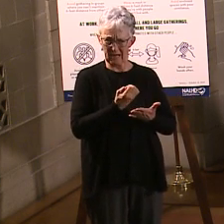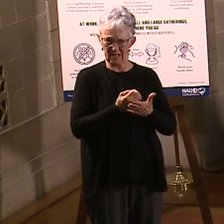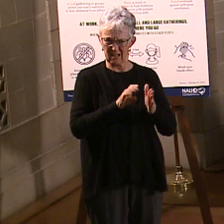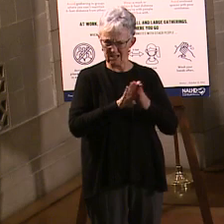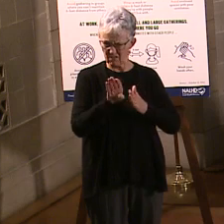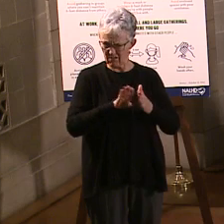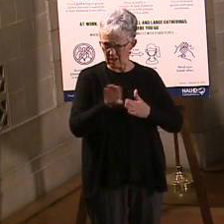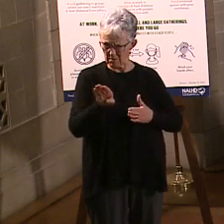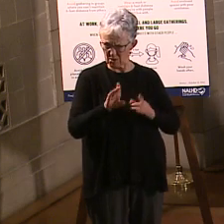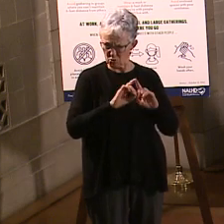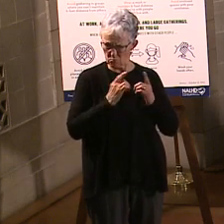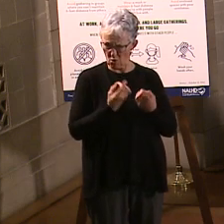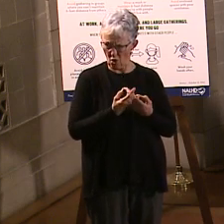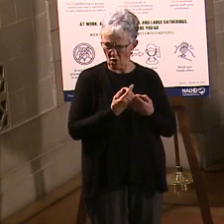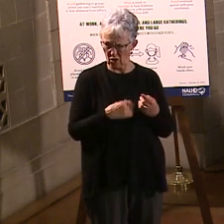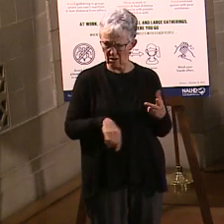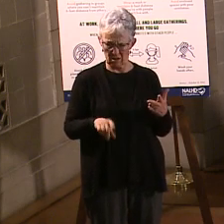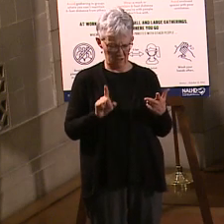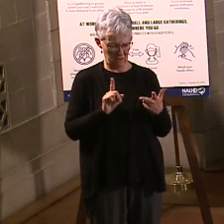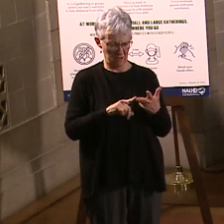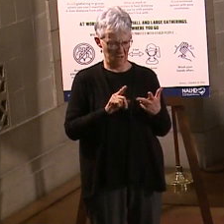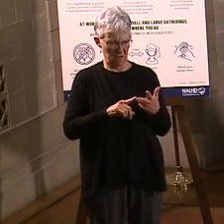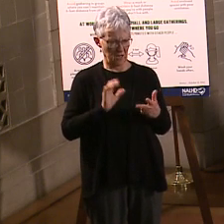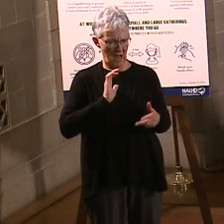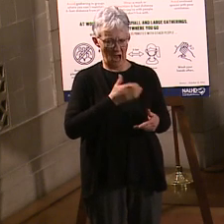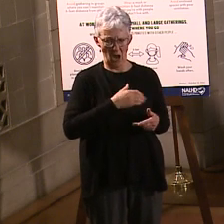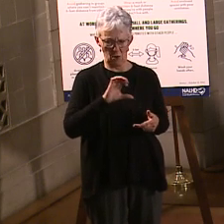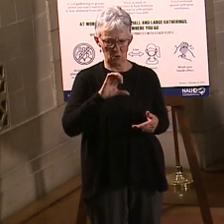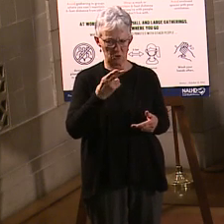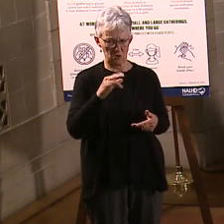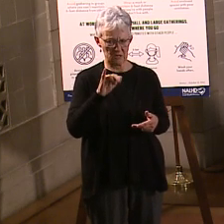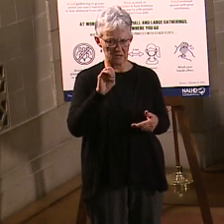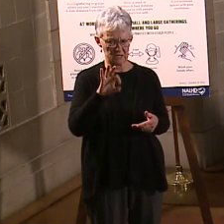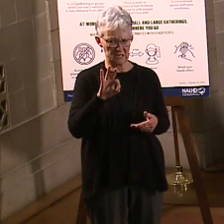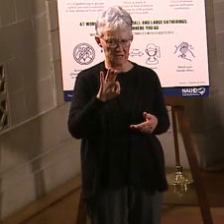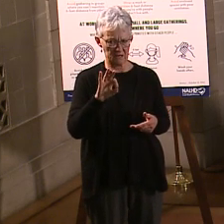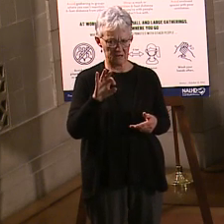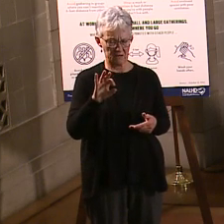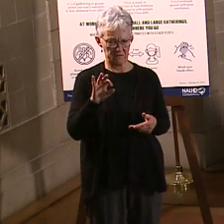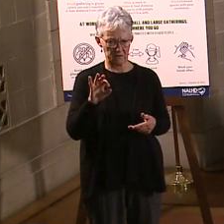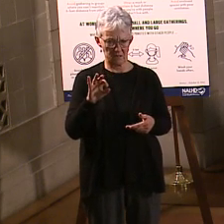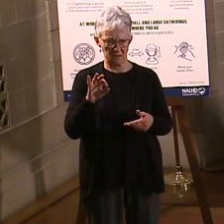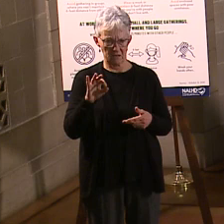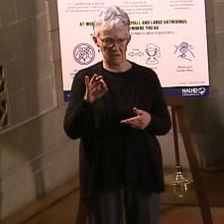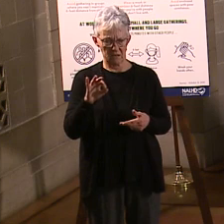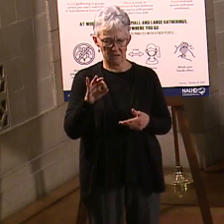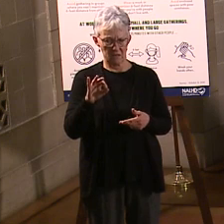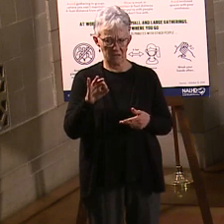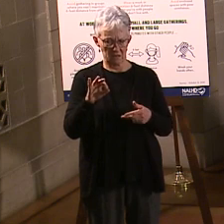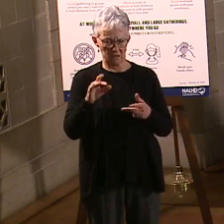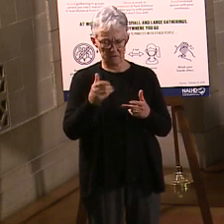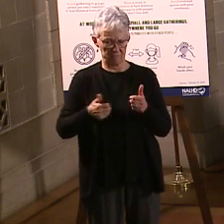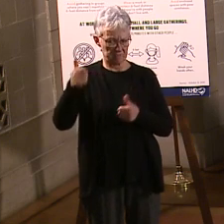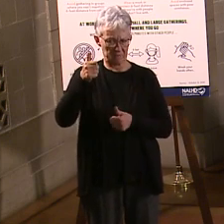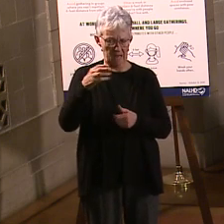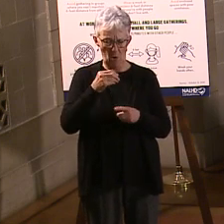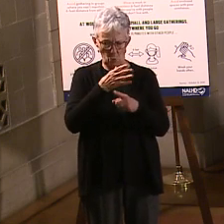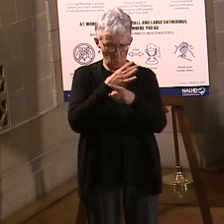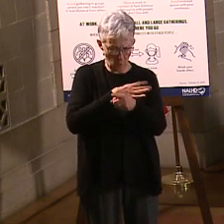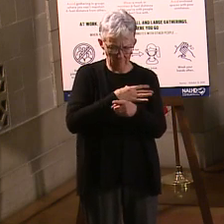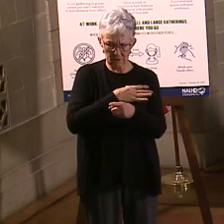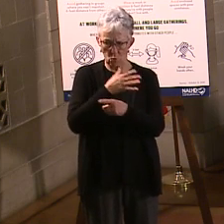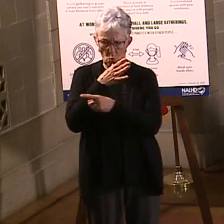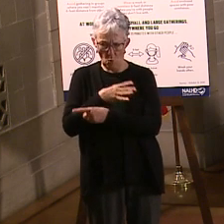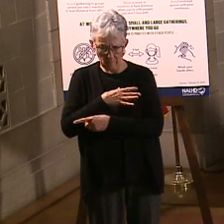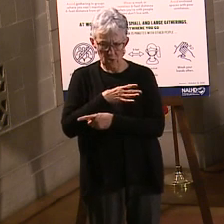DMV. just saw here Lori Snyder, our chief information officer, Angie Ling, our incident commander, working for Danette in our